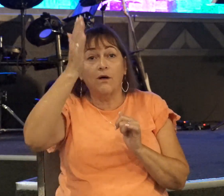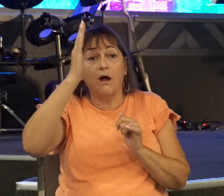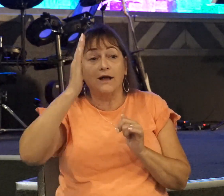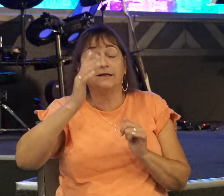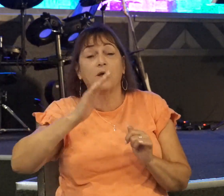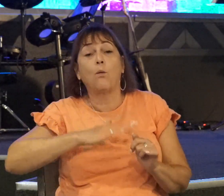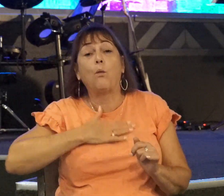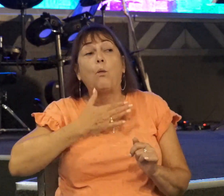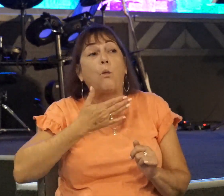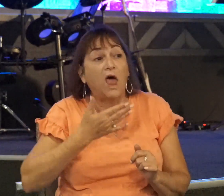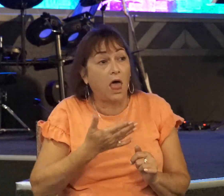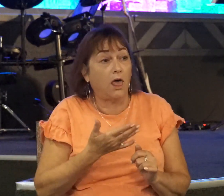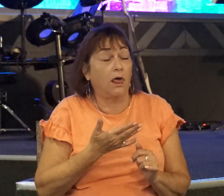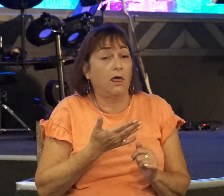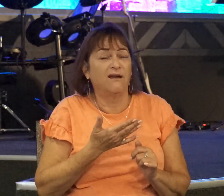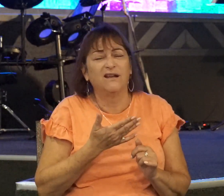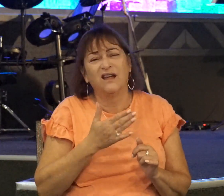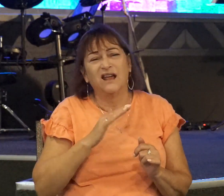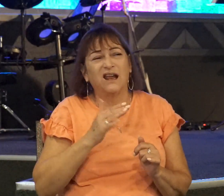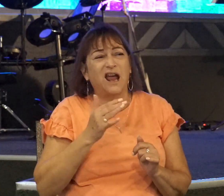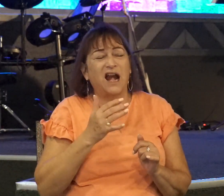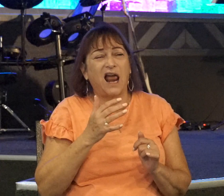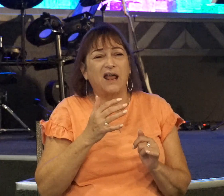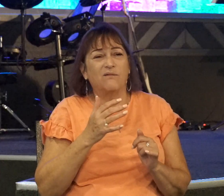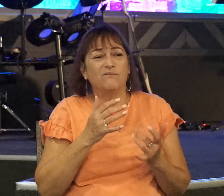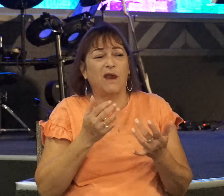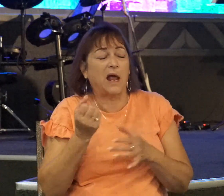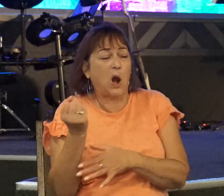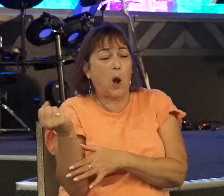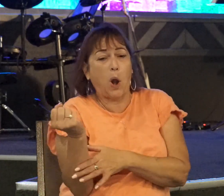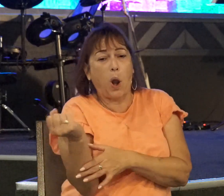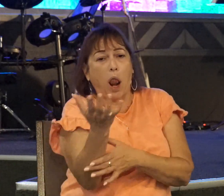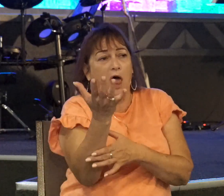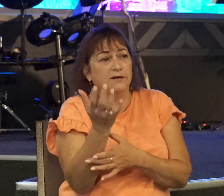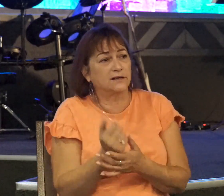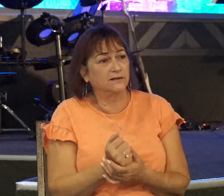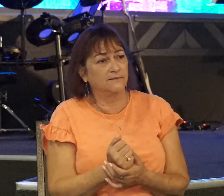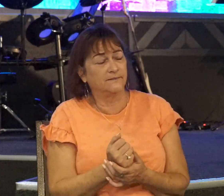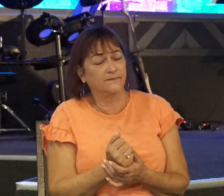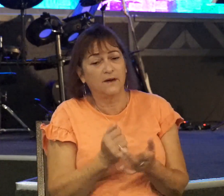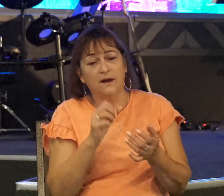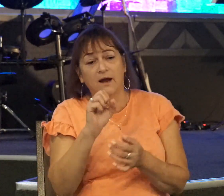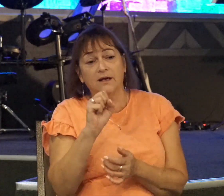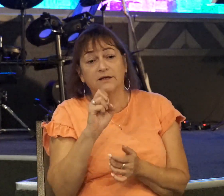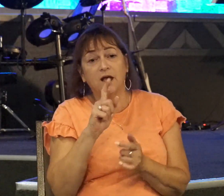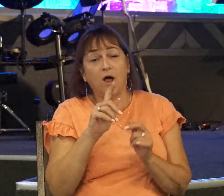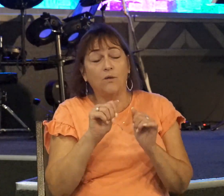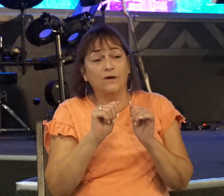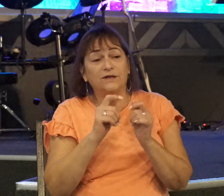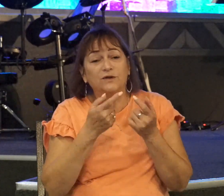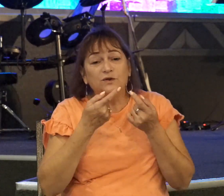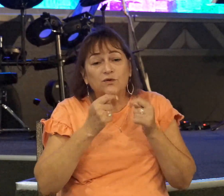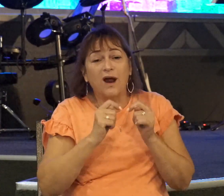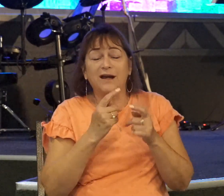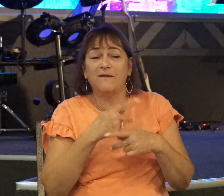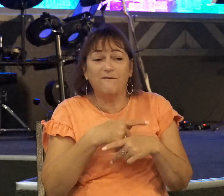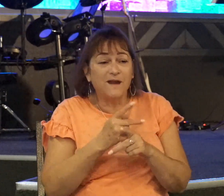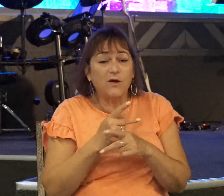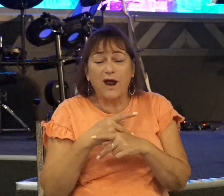okay? It's kind of like casting lots. And that's what Saul was trying to figure out. Should he and his